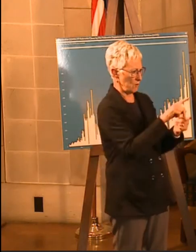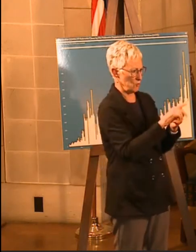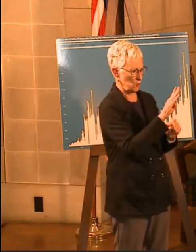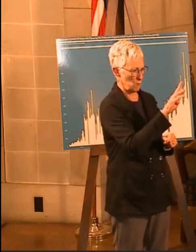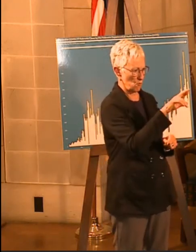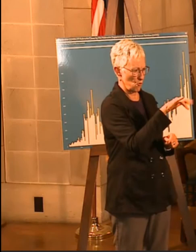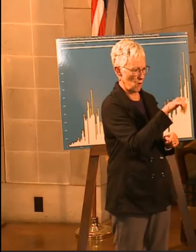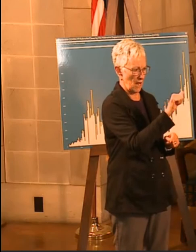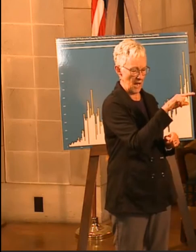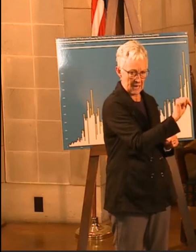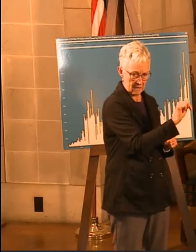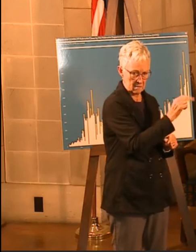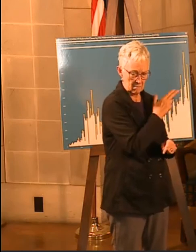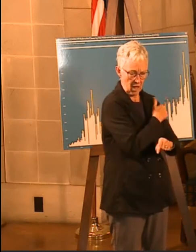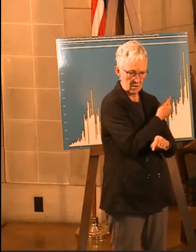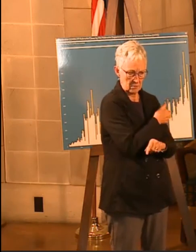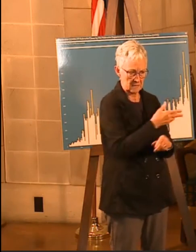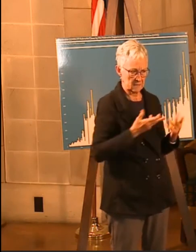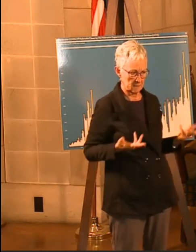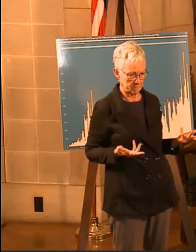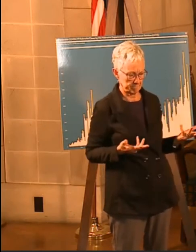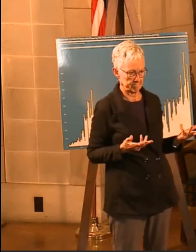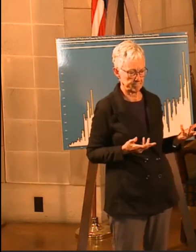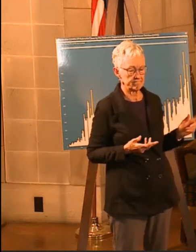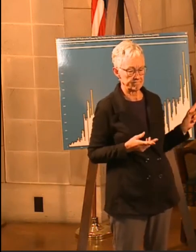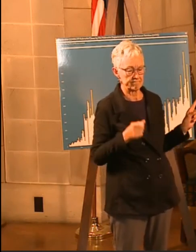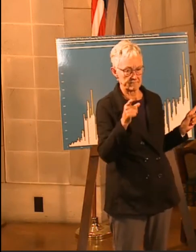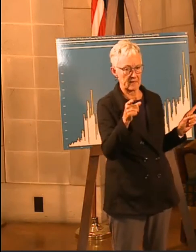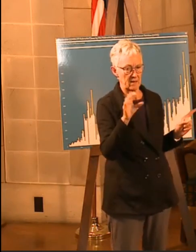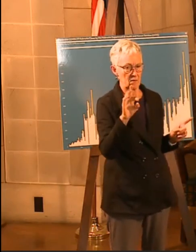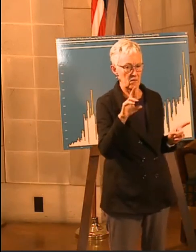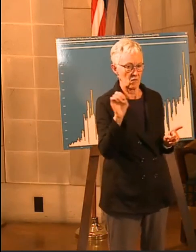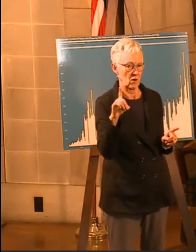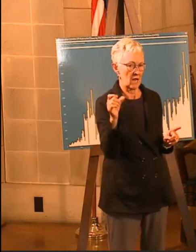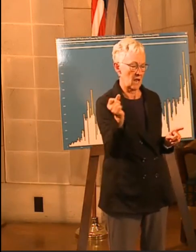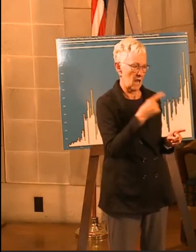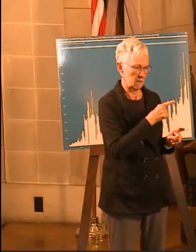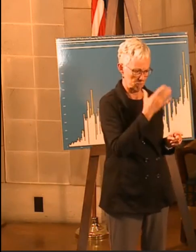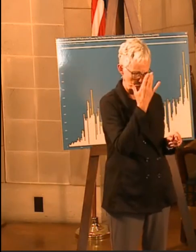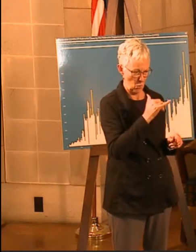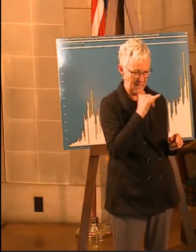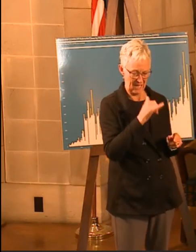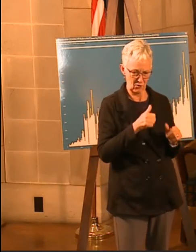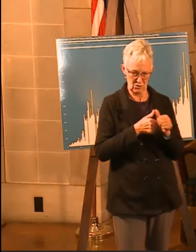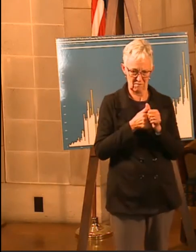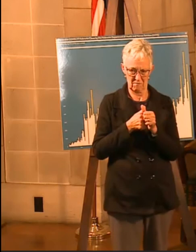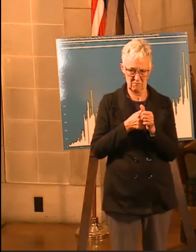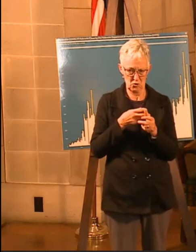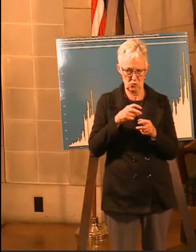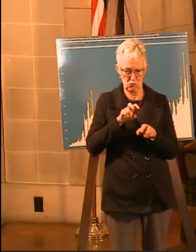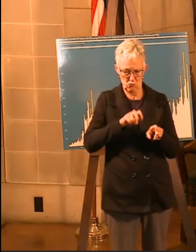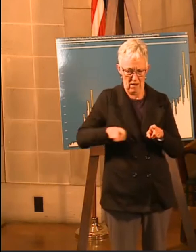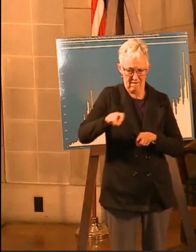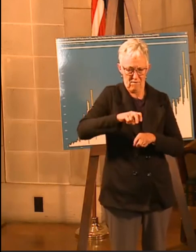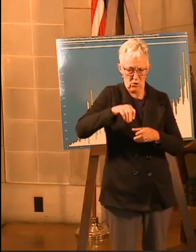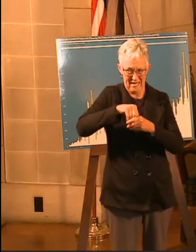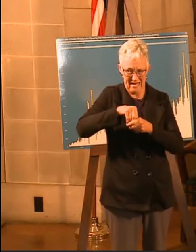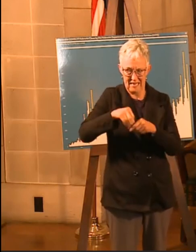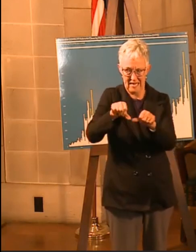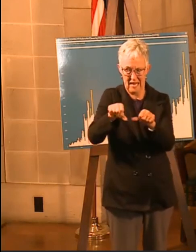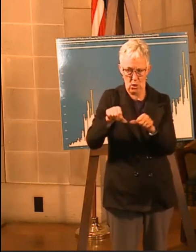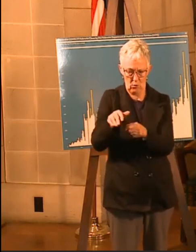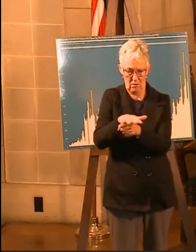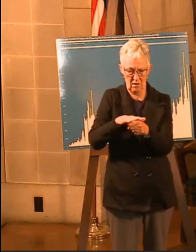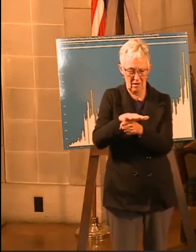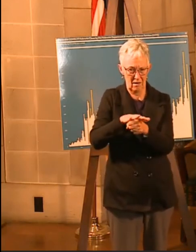It's something that we can... Fred asked whether, why not, just do it by area rather than by system. And it's